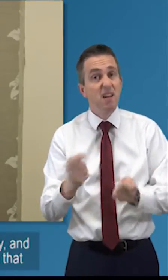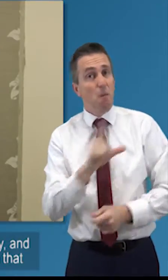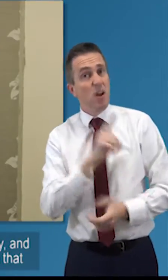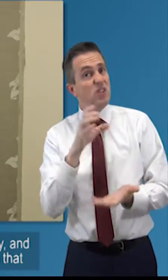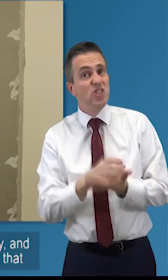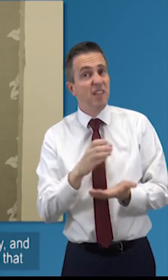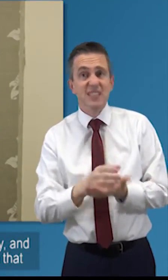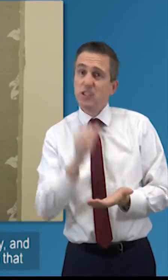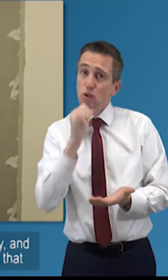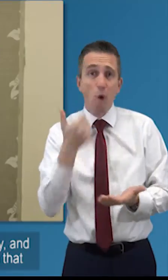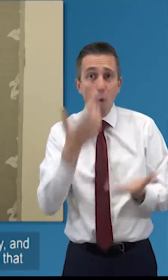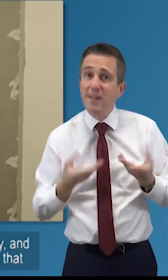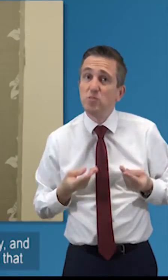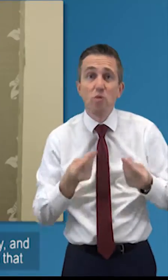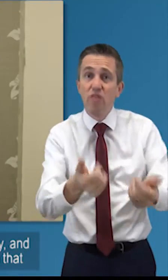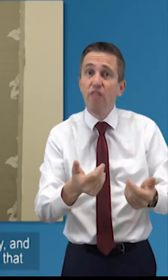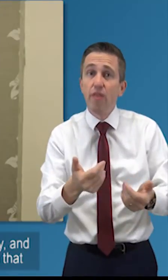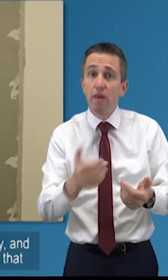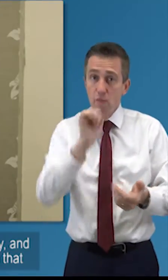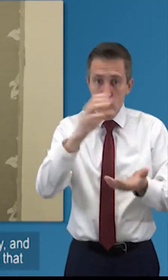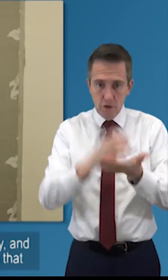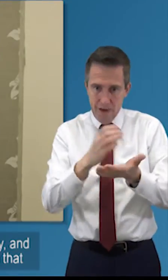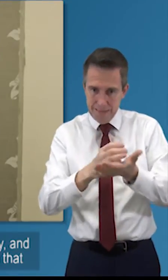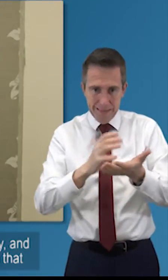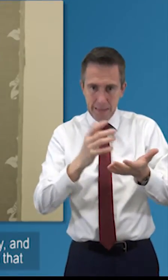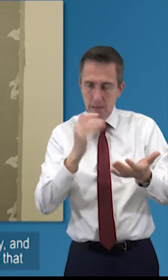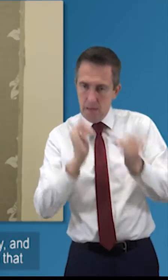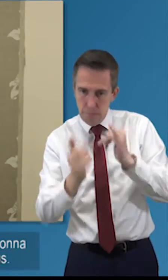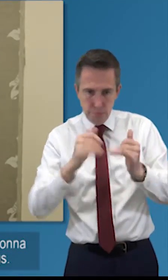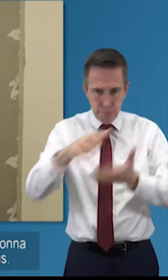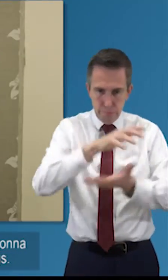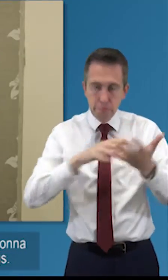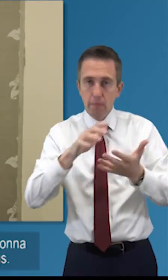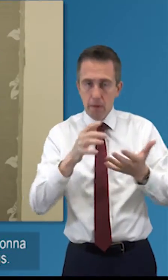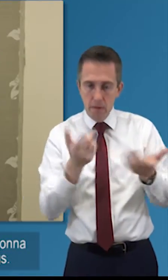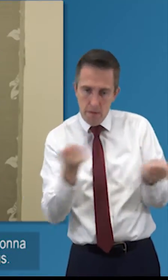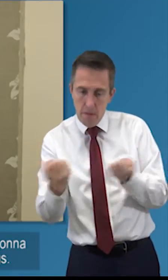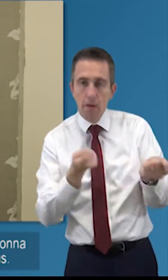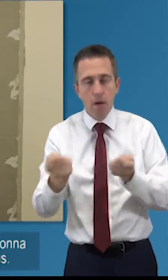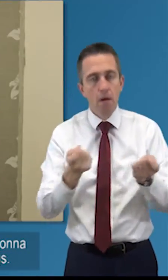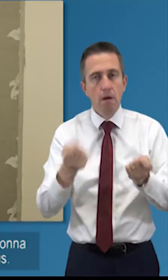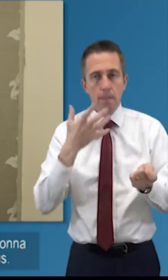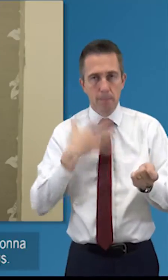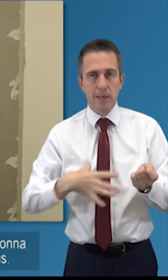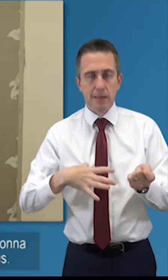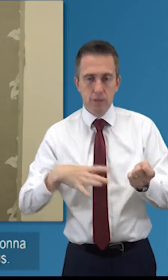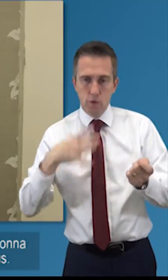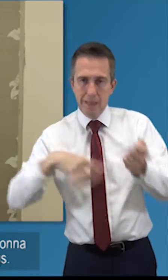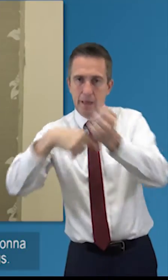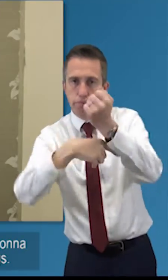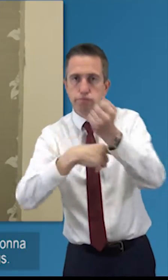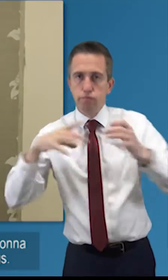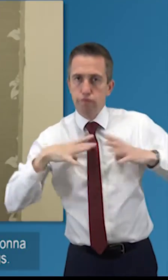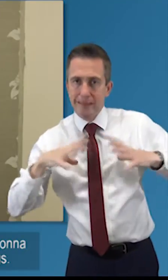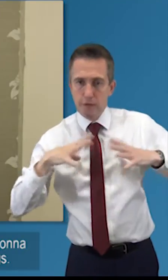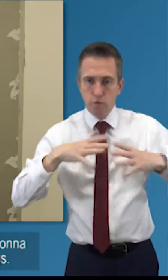things don't always run smoothly and the more complex the more challenging the area that you're working in the more likely it is that you're going to have to deal with